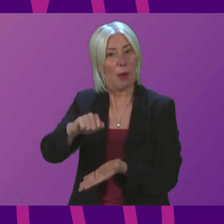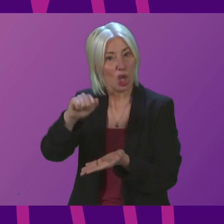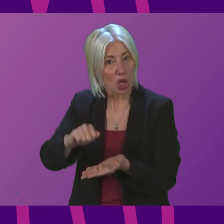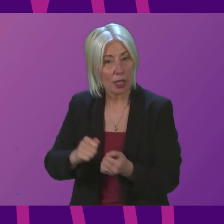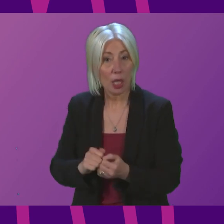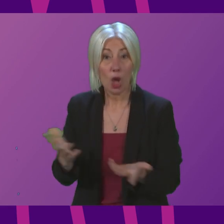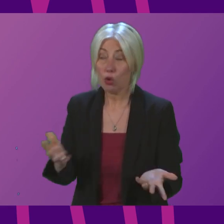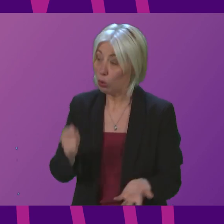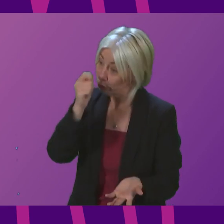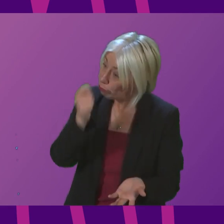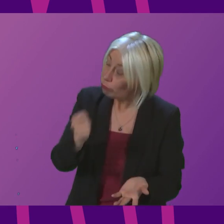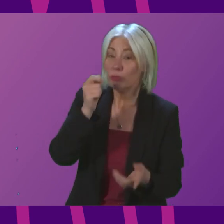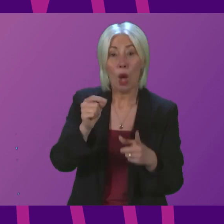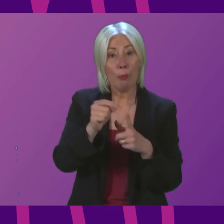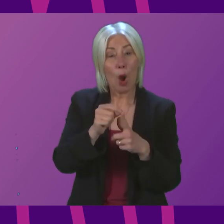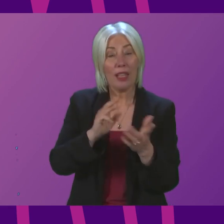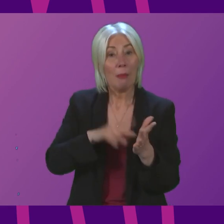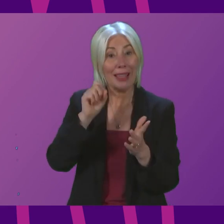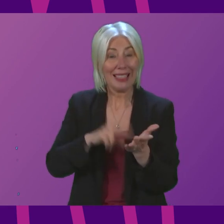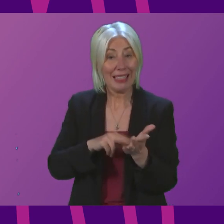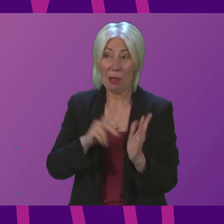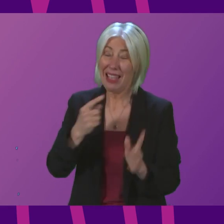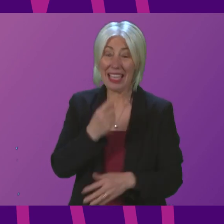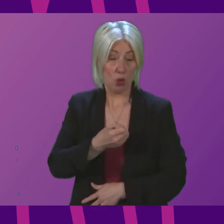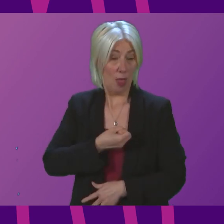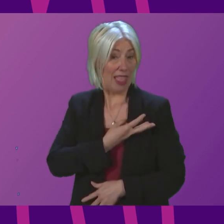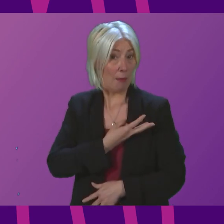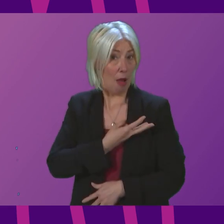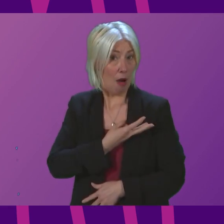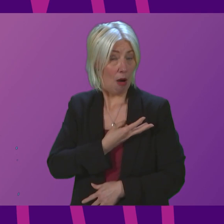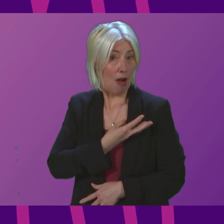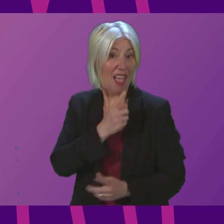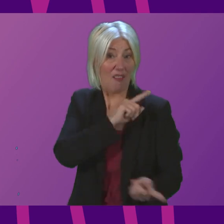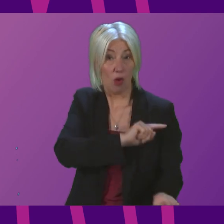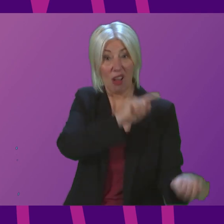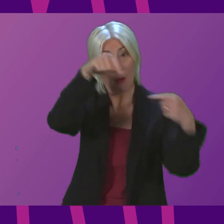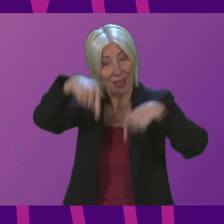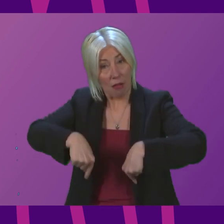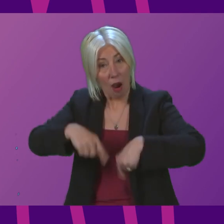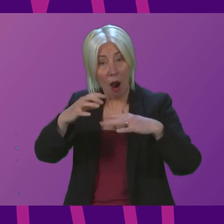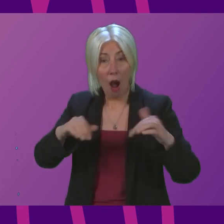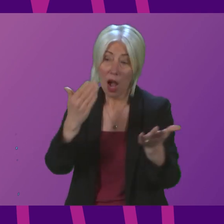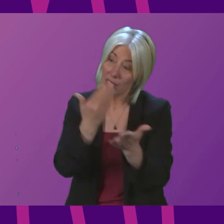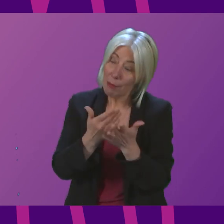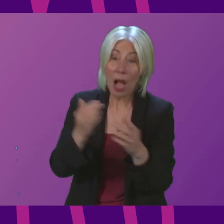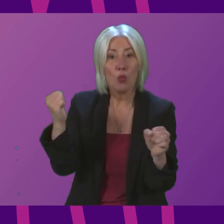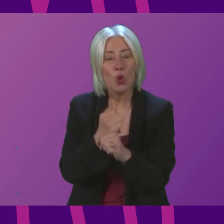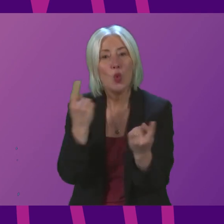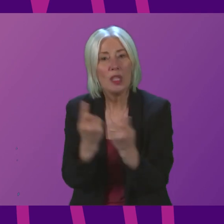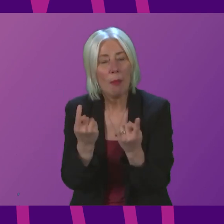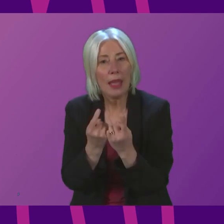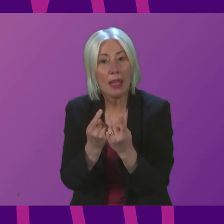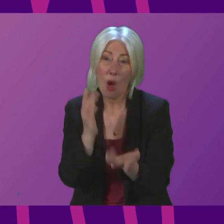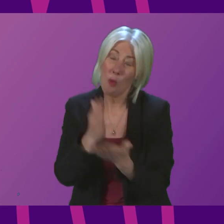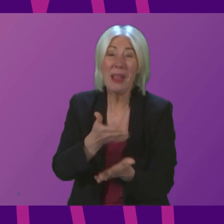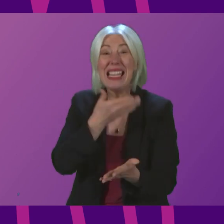I respect Pauline McNeill, I have to say to the Labour Party, if you are going to come to Parliament and demand we do things, the nice and